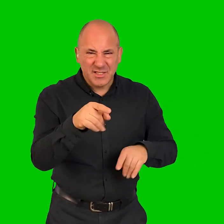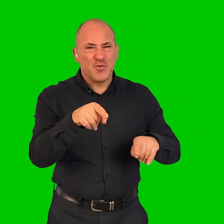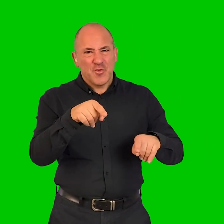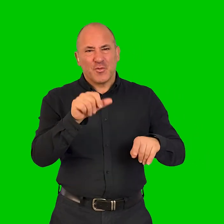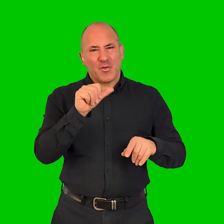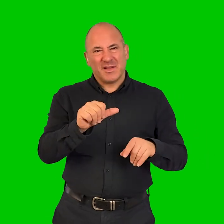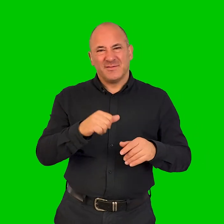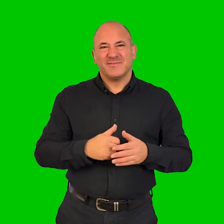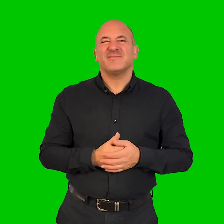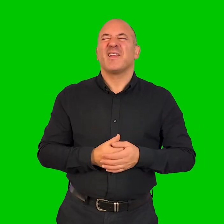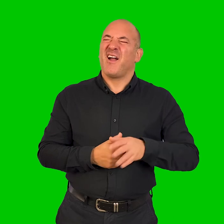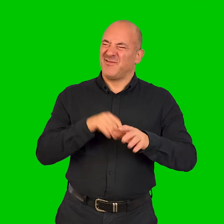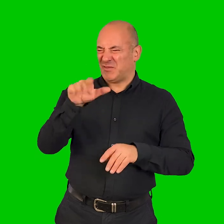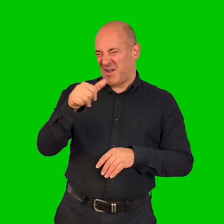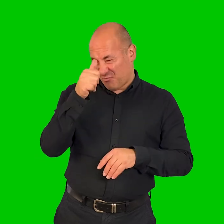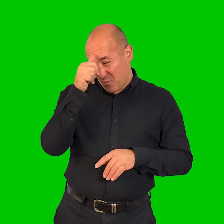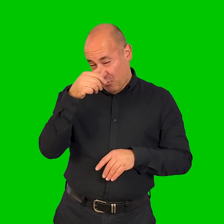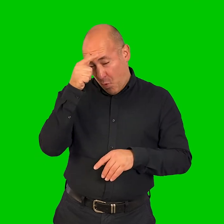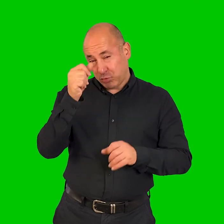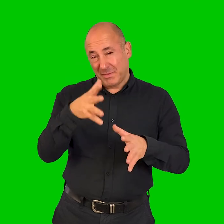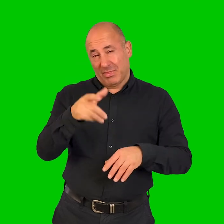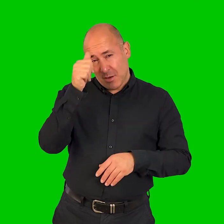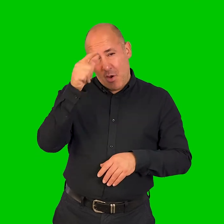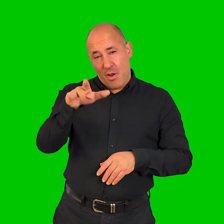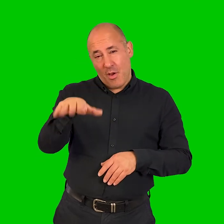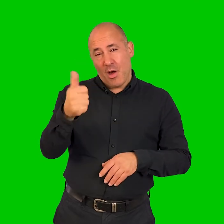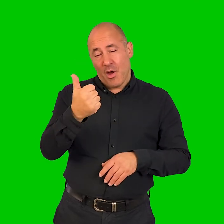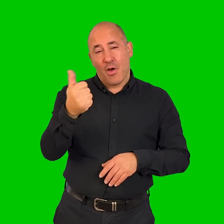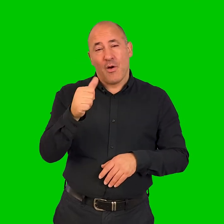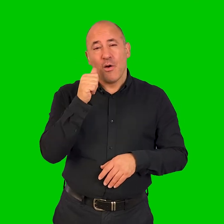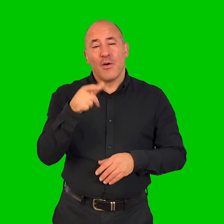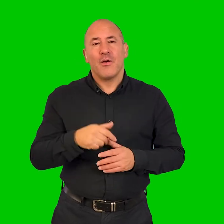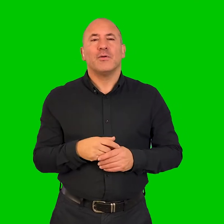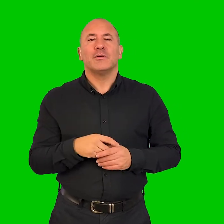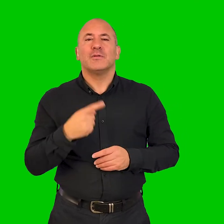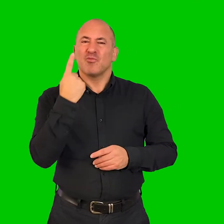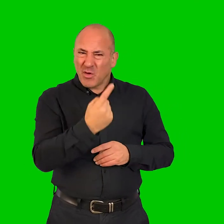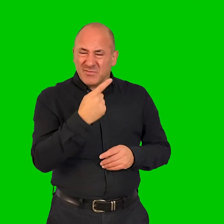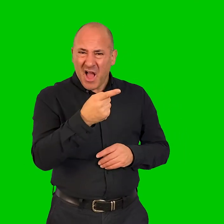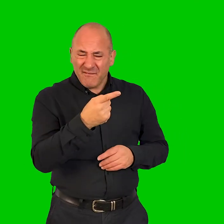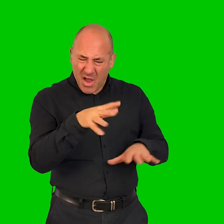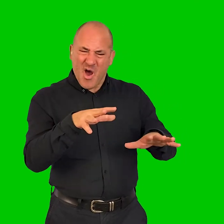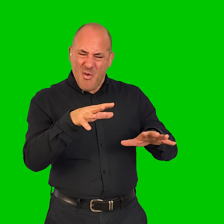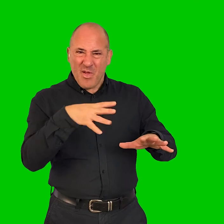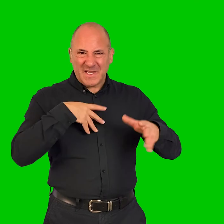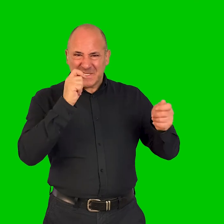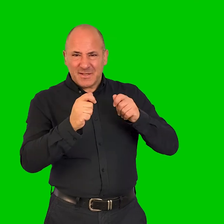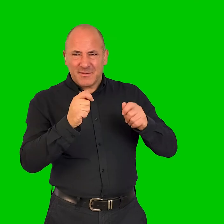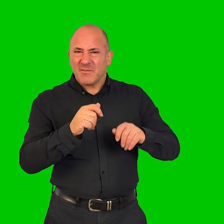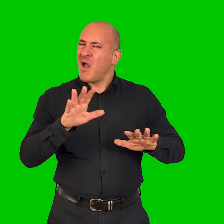the things I needed to ask for. Yeah, yeah, I do know what you mean. Did you find that? Not